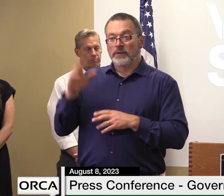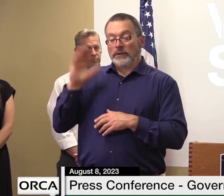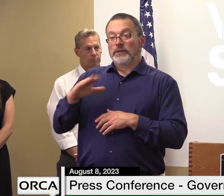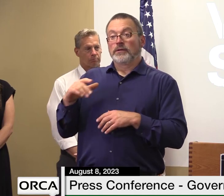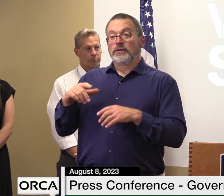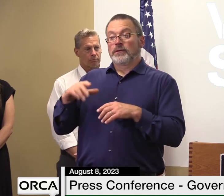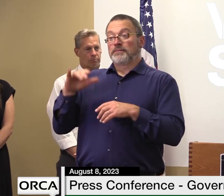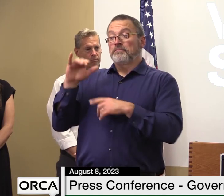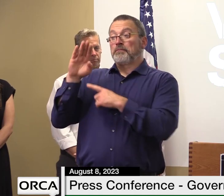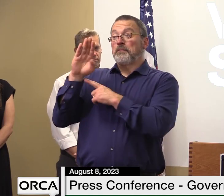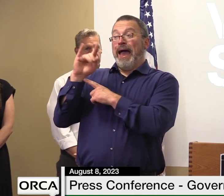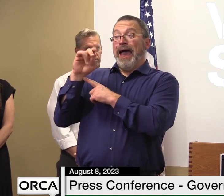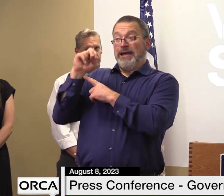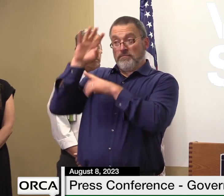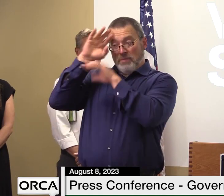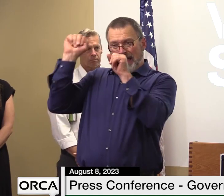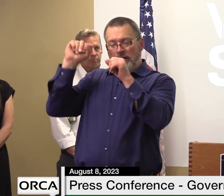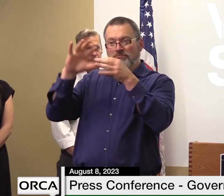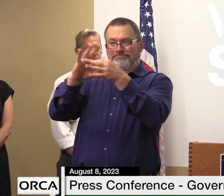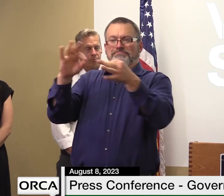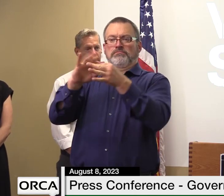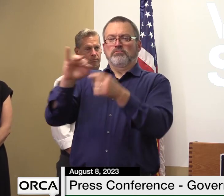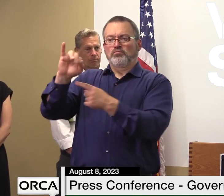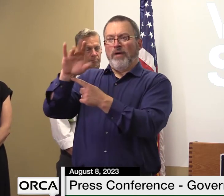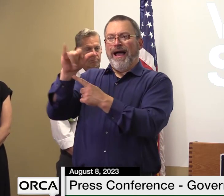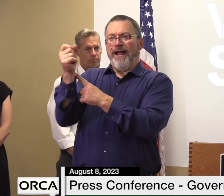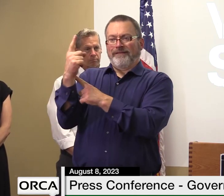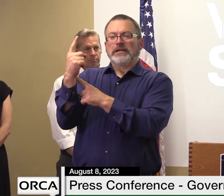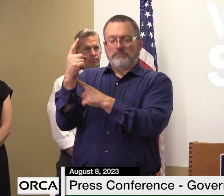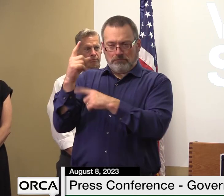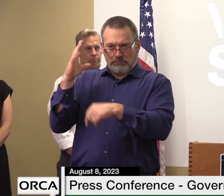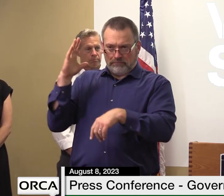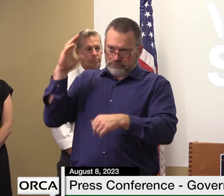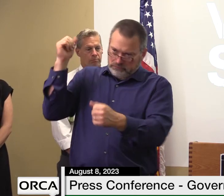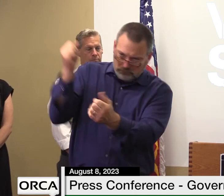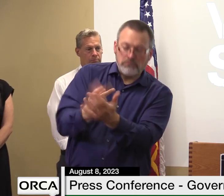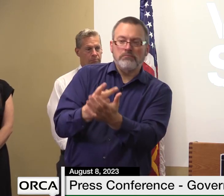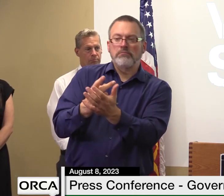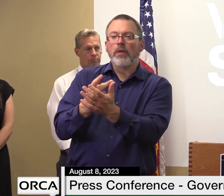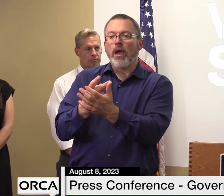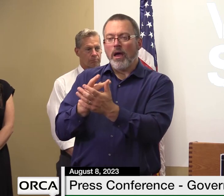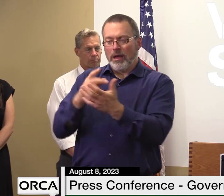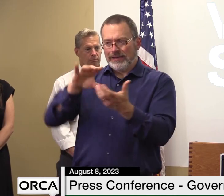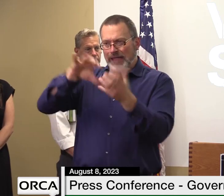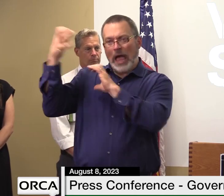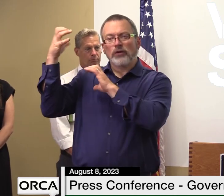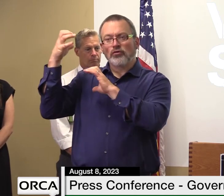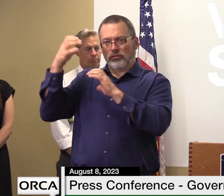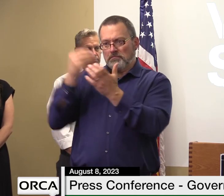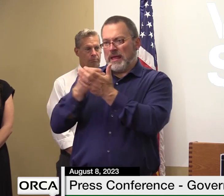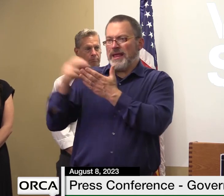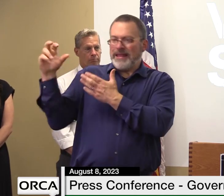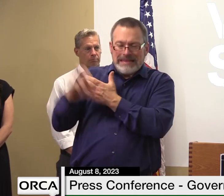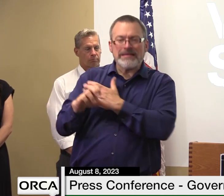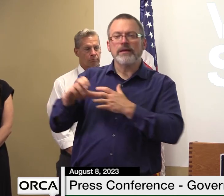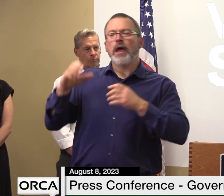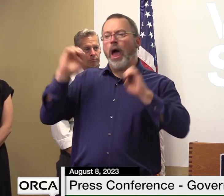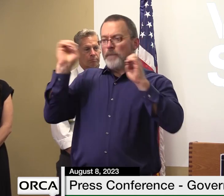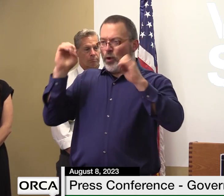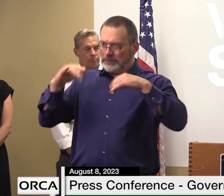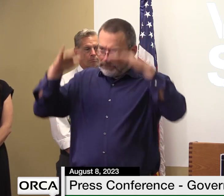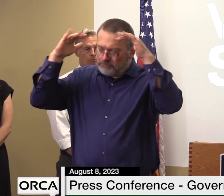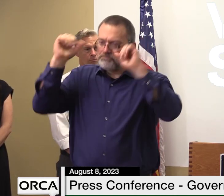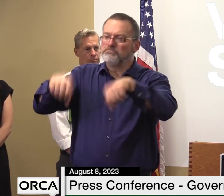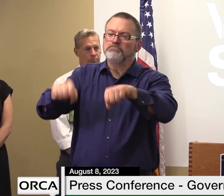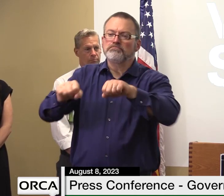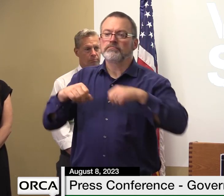an emergency declaration for vermont which authorizes the staffer disaster act disaster relief and emergency assistance act to save lives protect